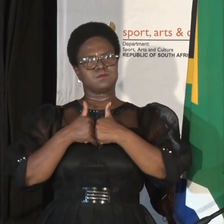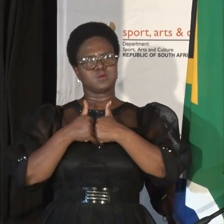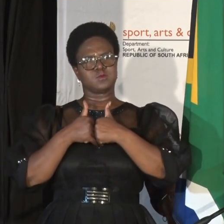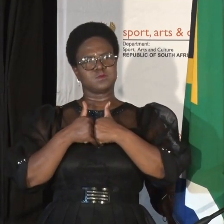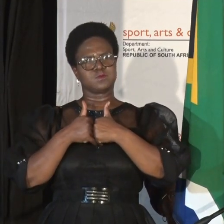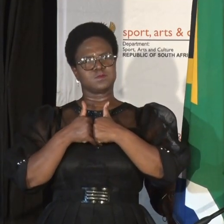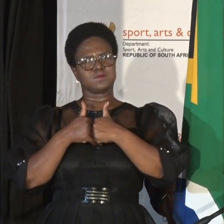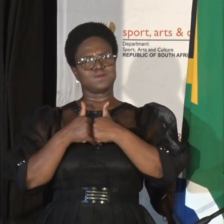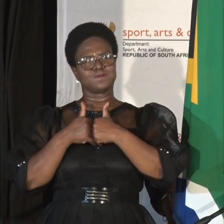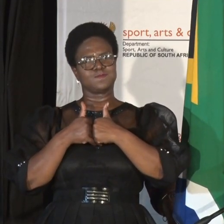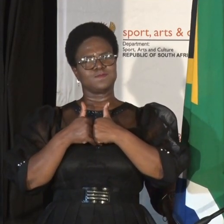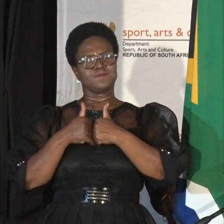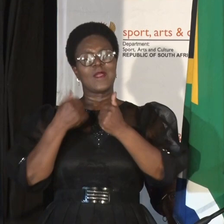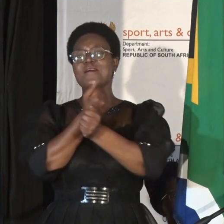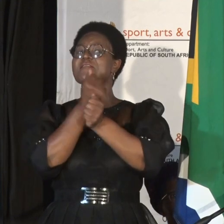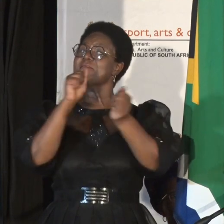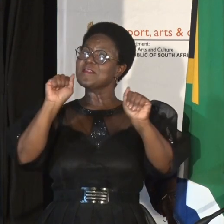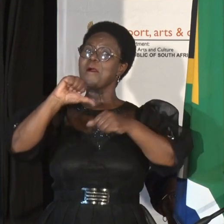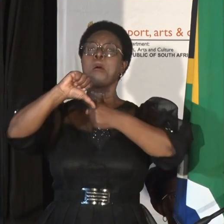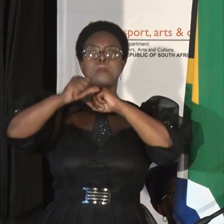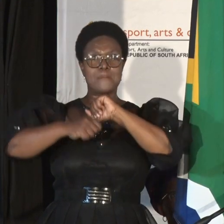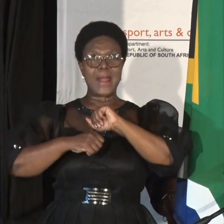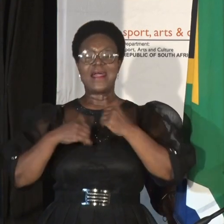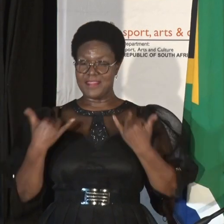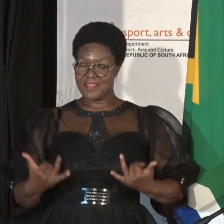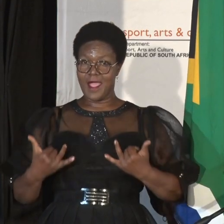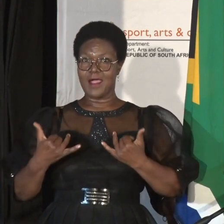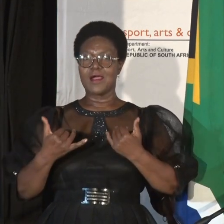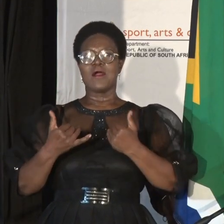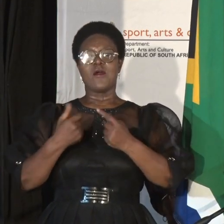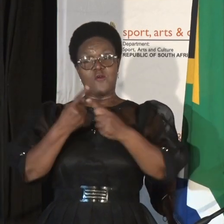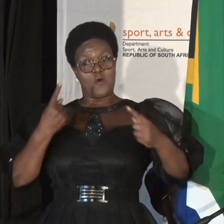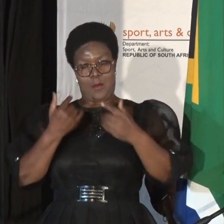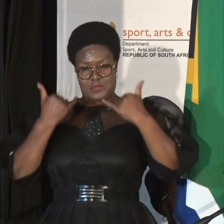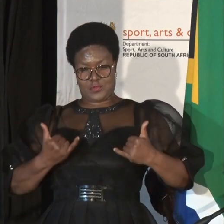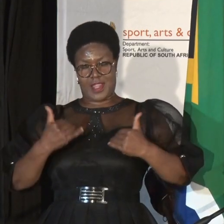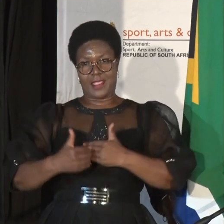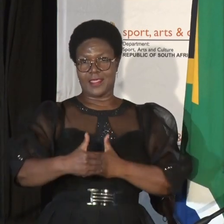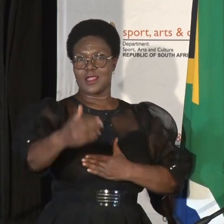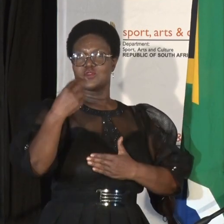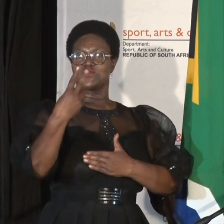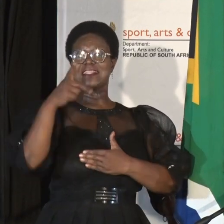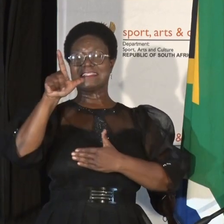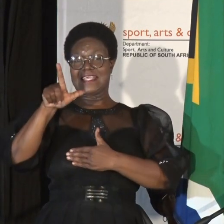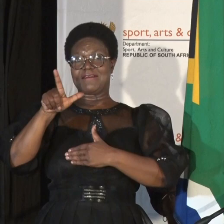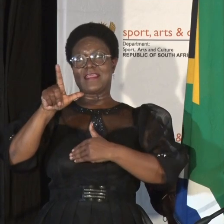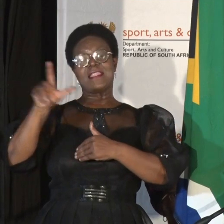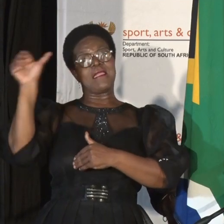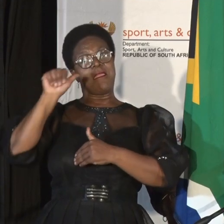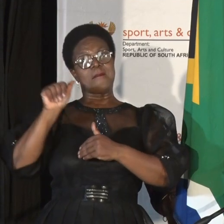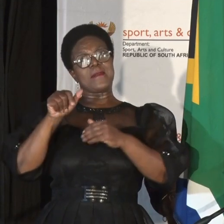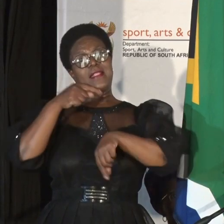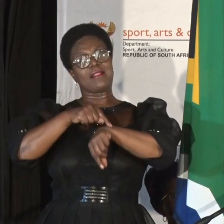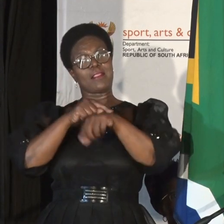as a freedom month celebrations are therefore declared from today until the 27th of April when we meet